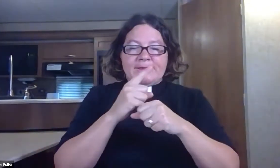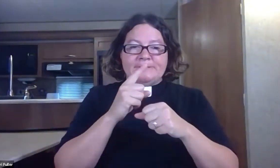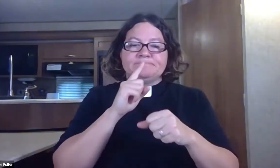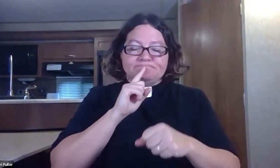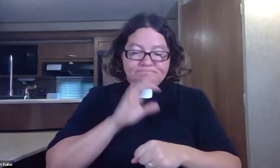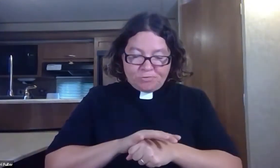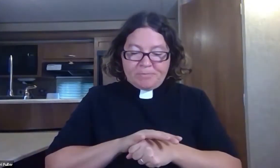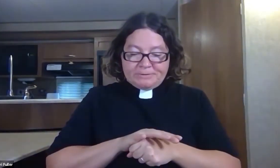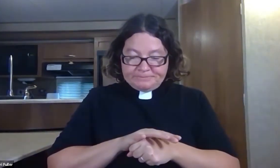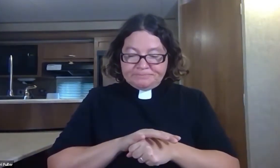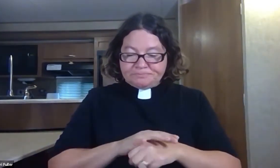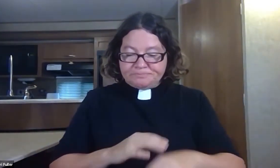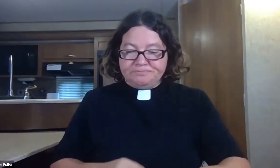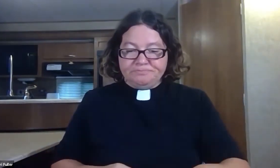and made solemn promises.